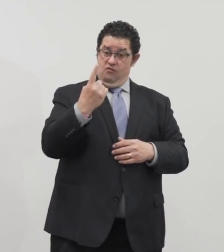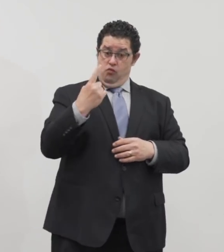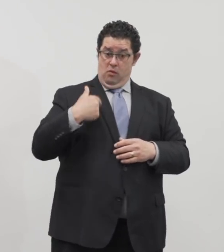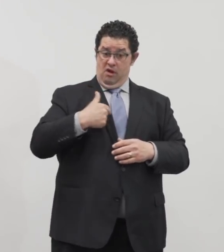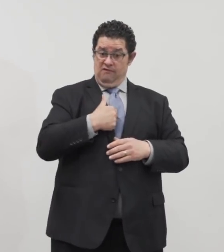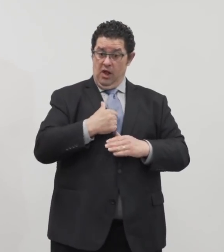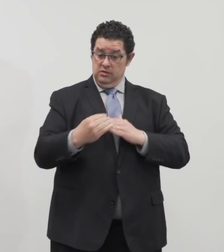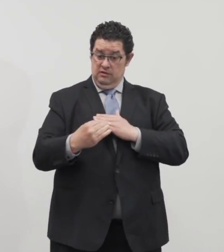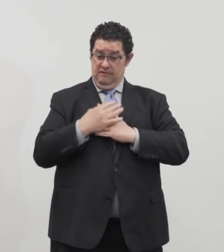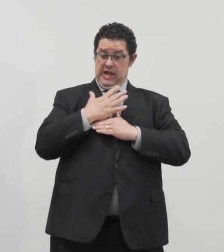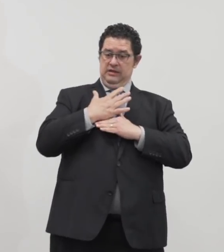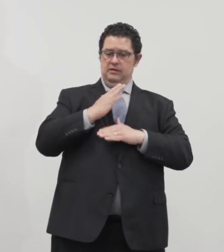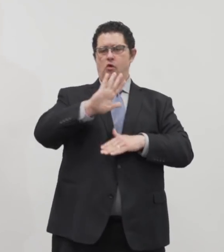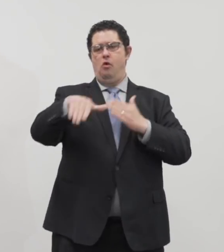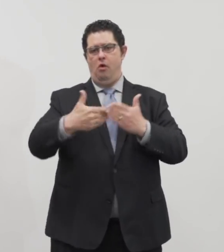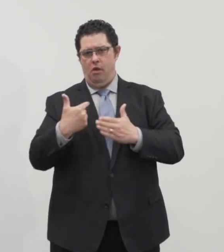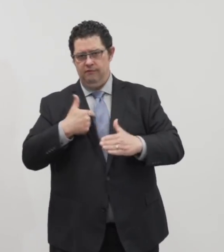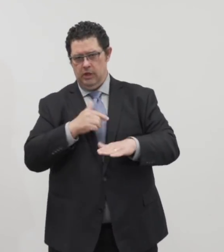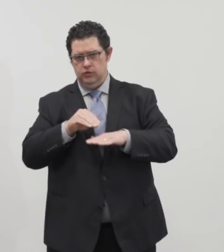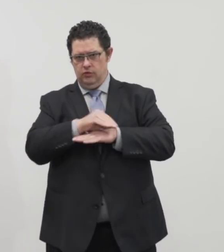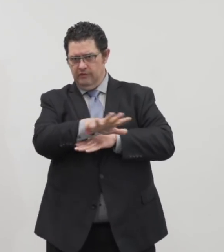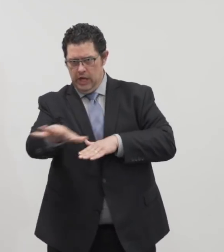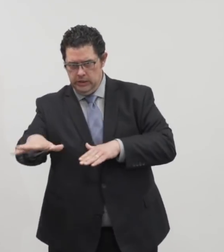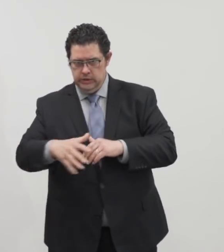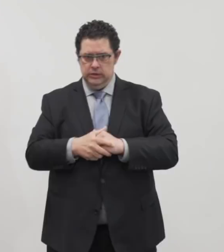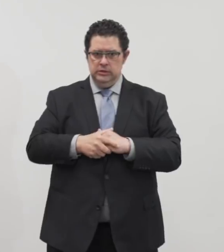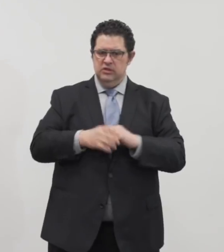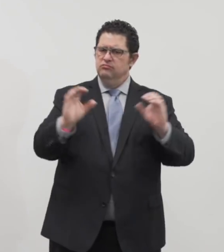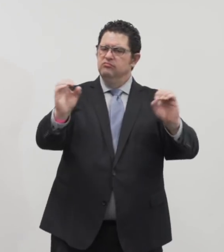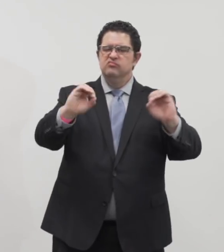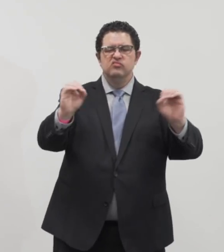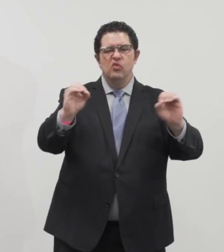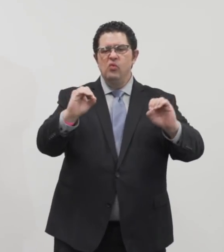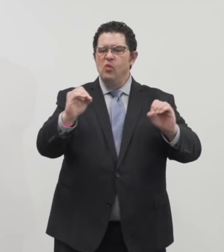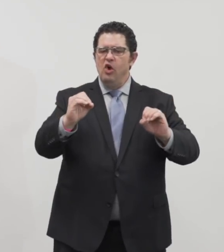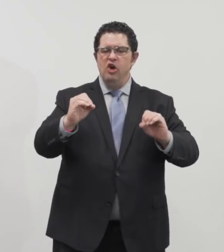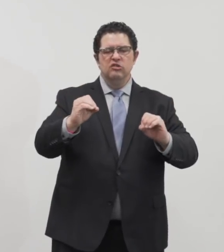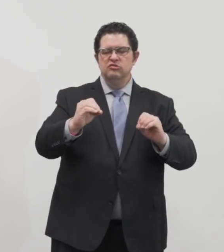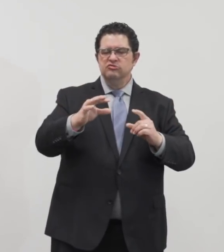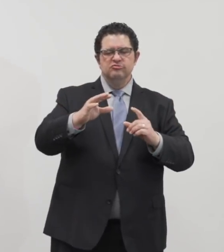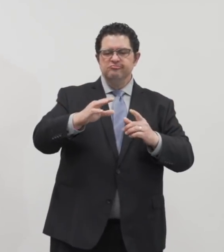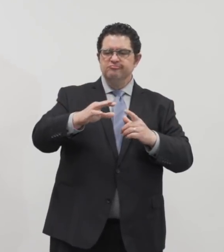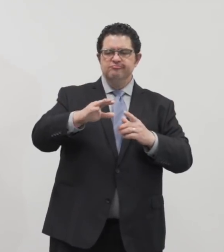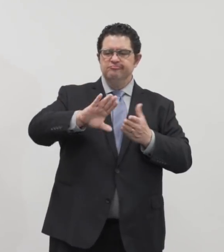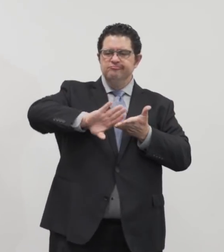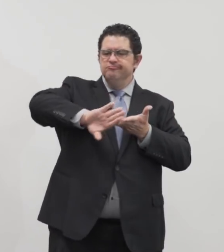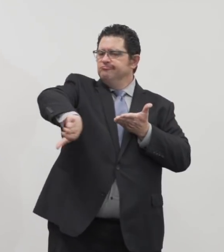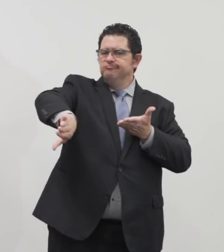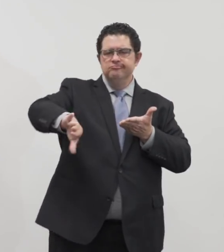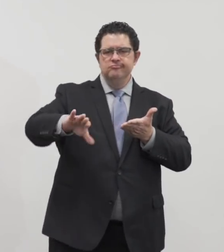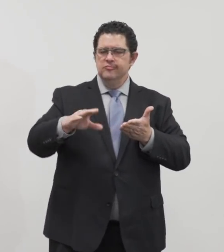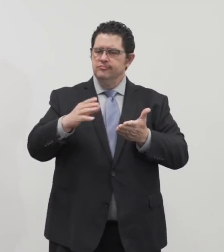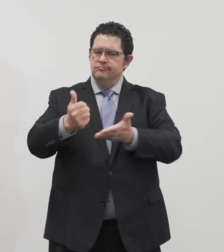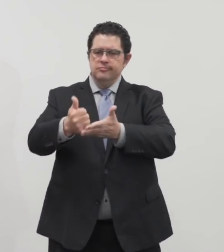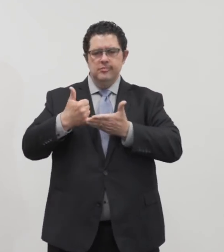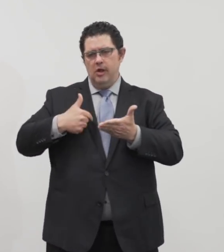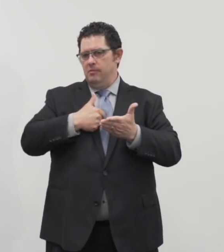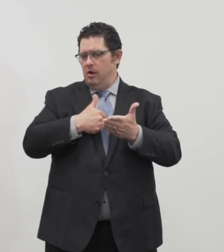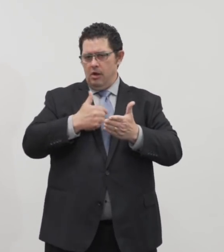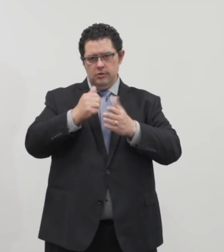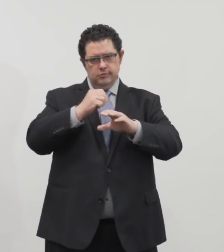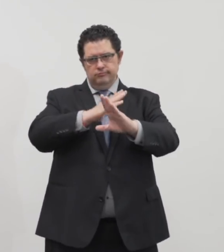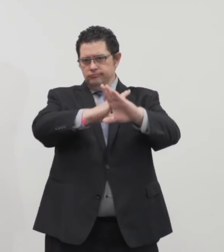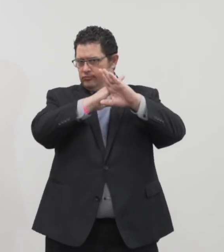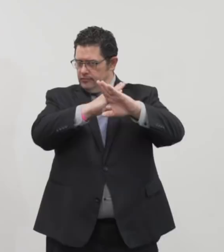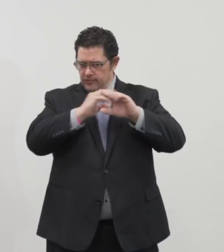all of us is affected. No one is exempt from doing the right thing moving forward as our community begins this process